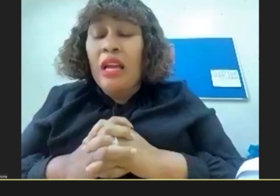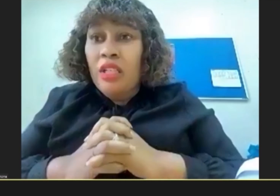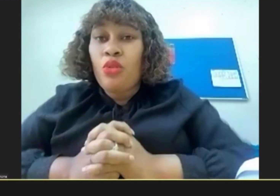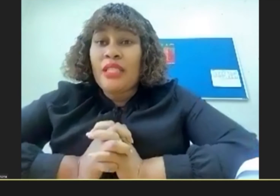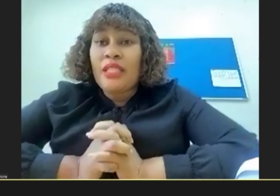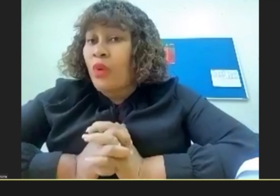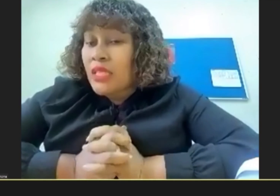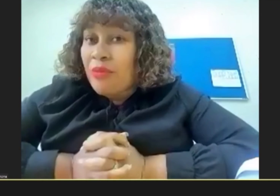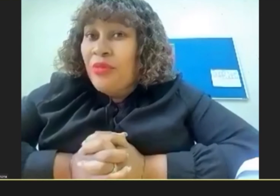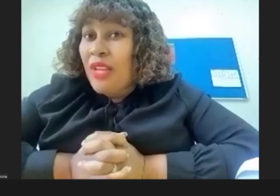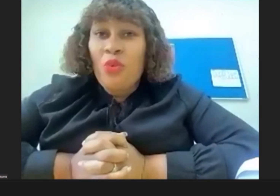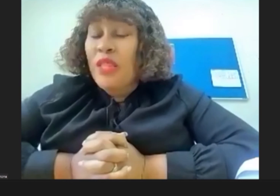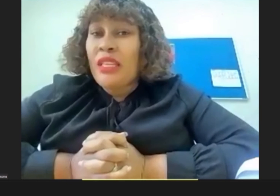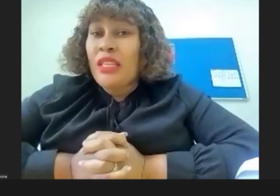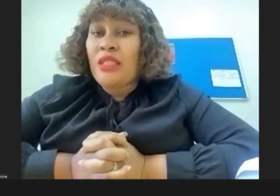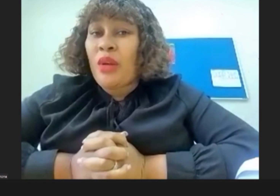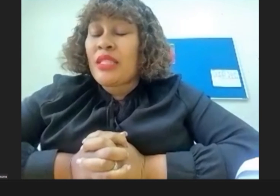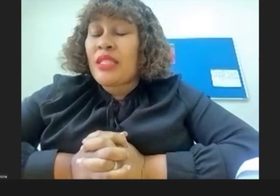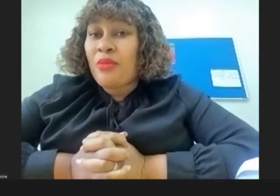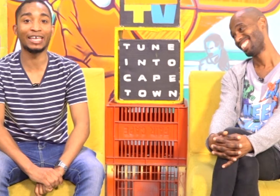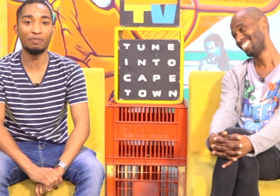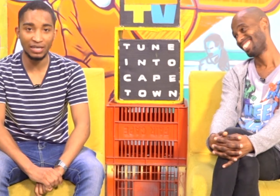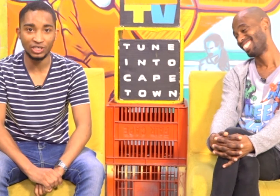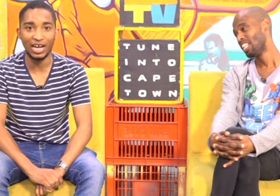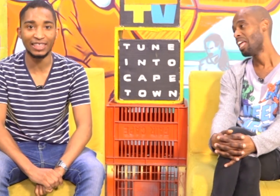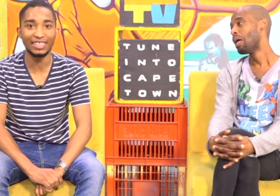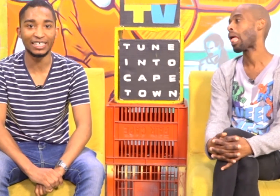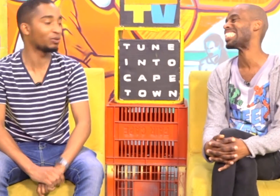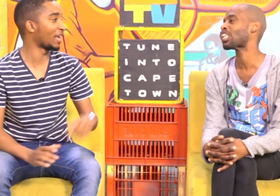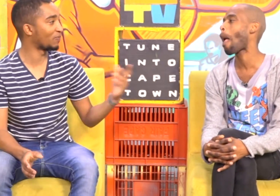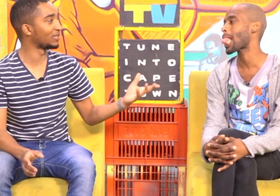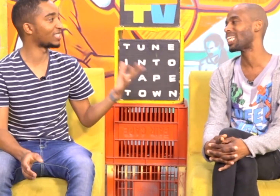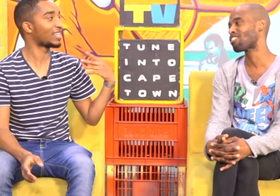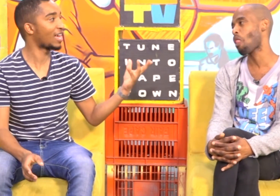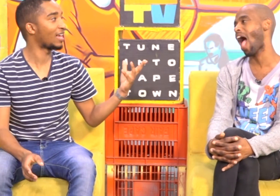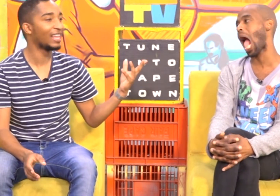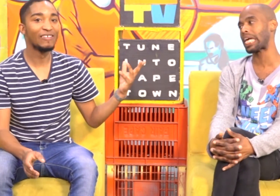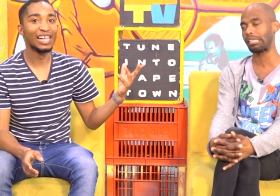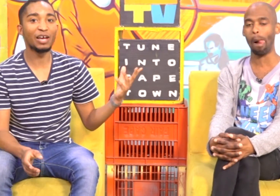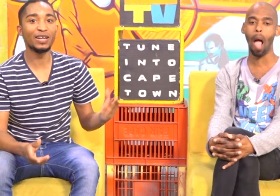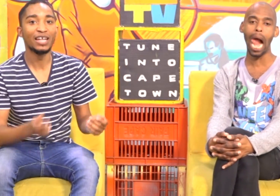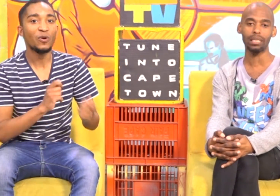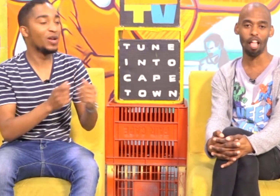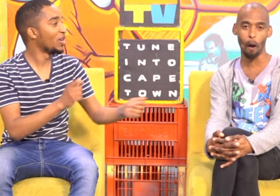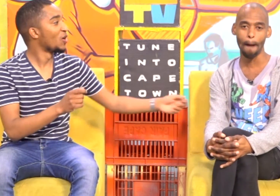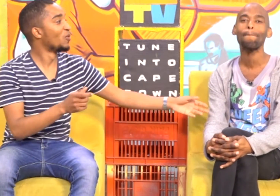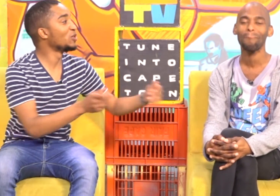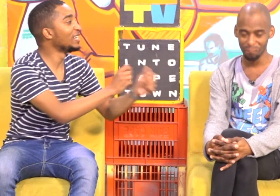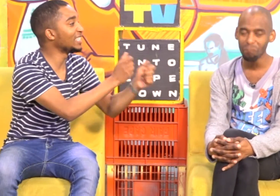was Wow So I think it was just that was It was just total gibberish I think that's what happens Yeah Like when When your niece